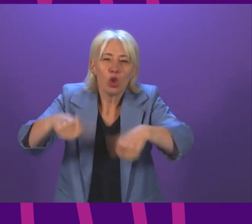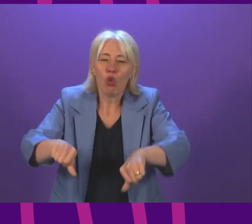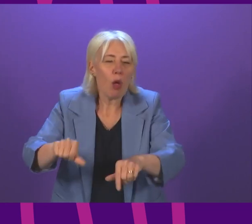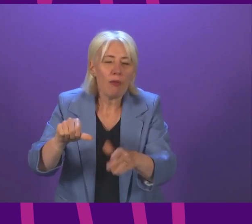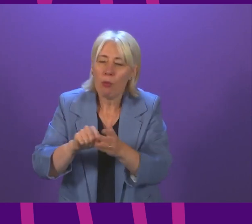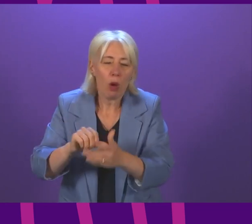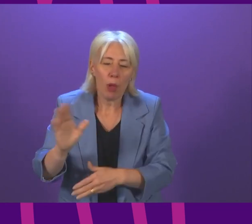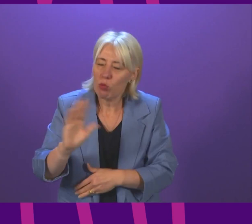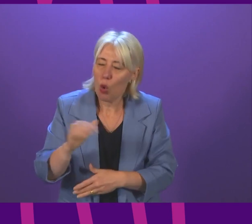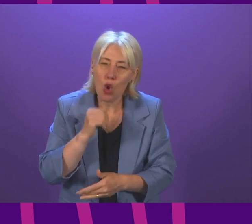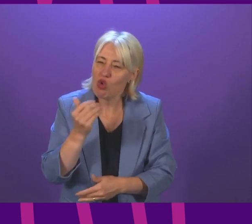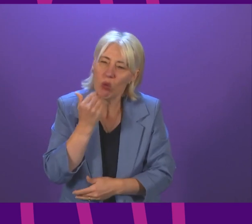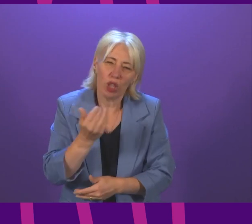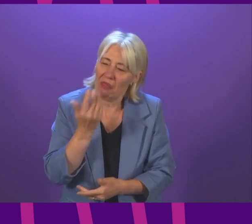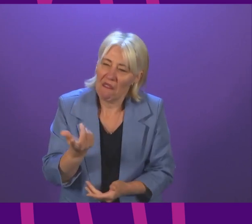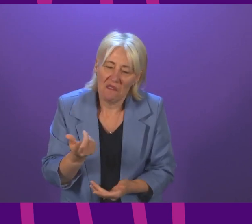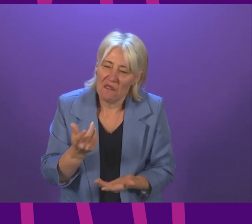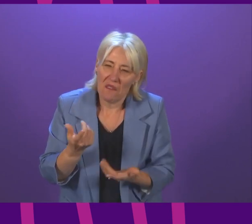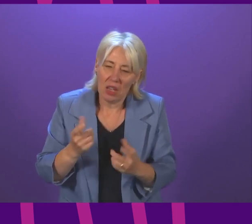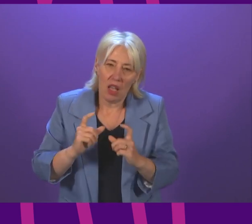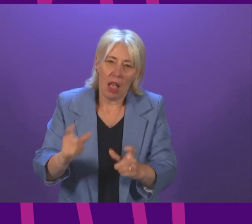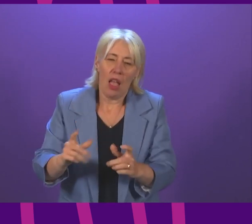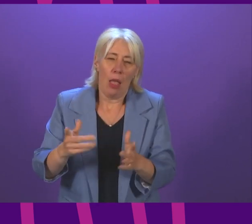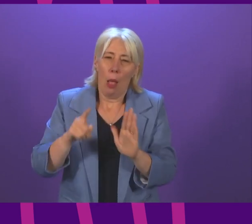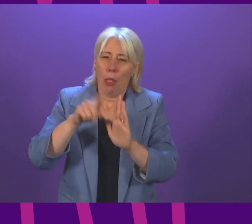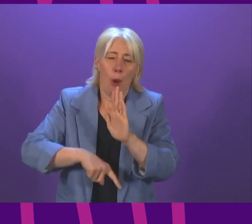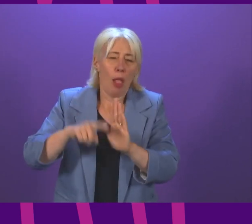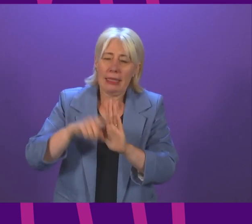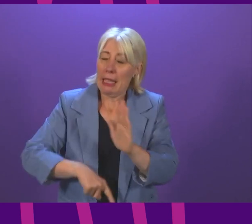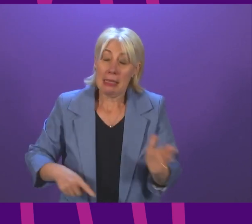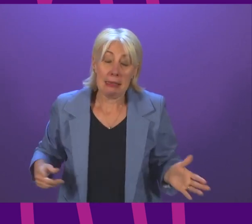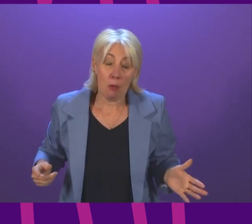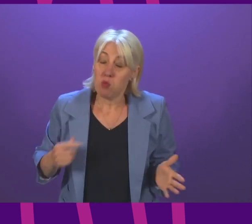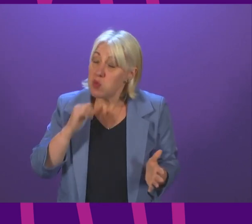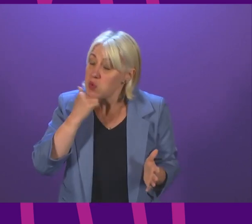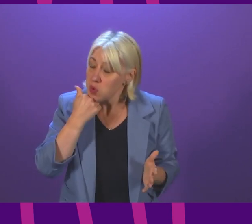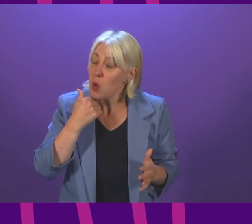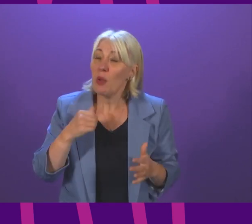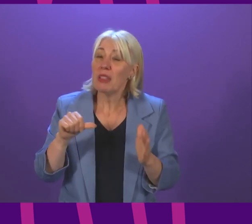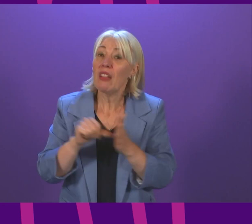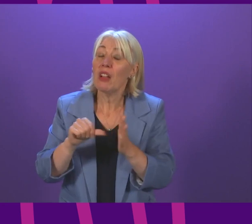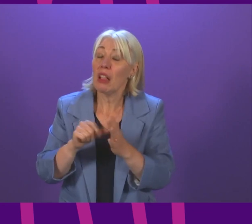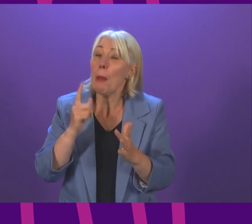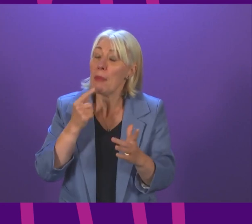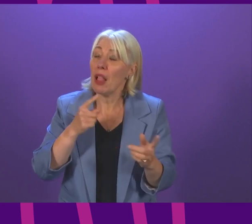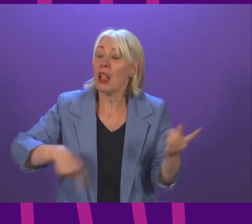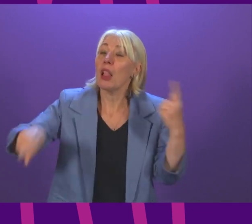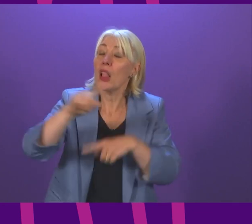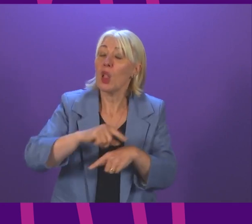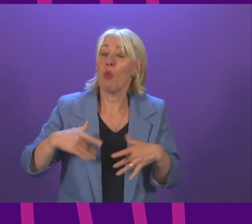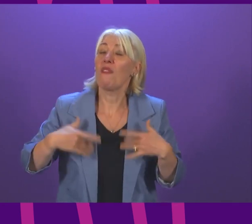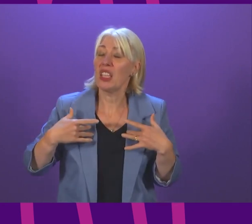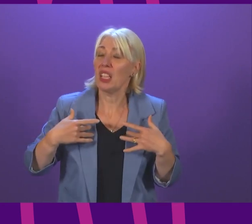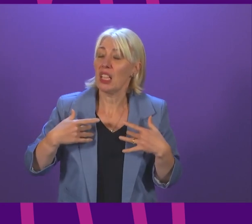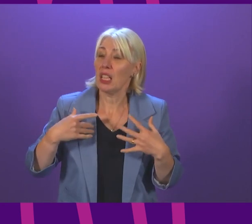woefully inadequate and I'm afraid the price of these policies is going to be paid and felt by people across the country for some time to come